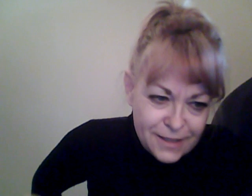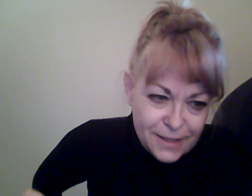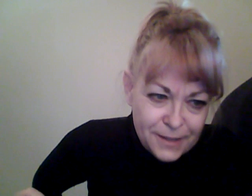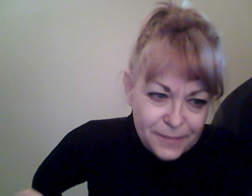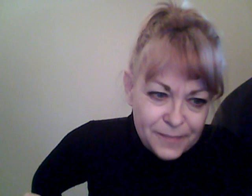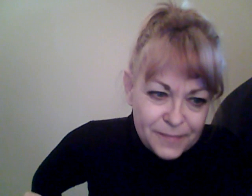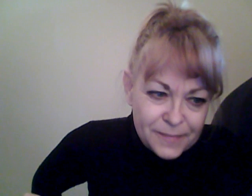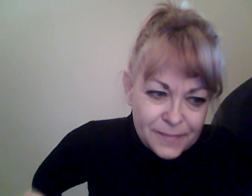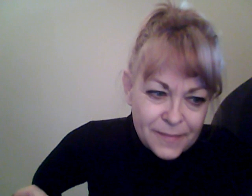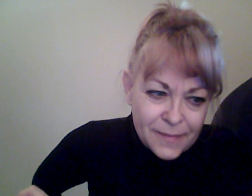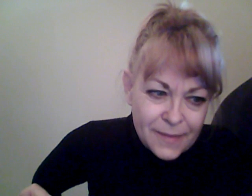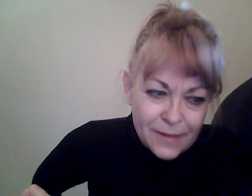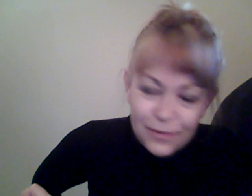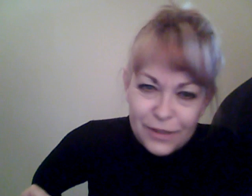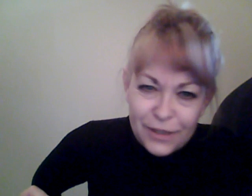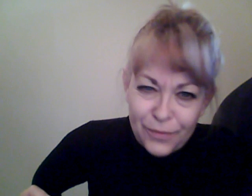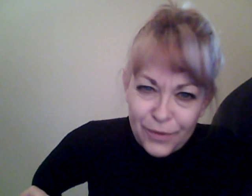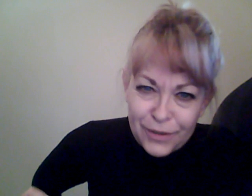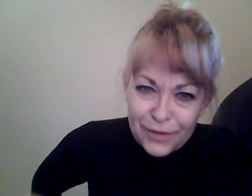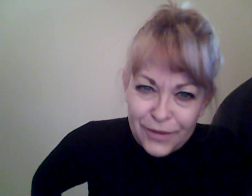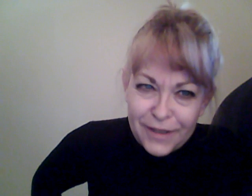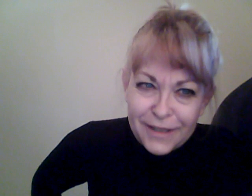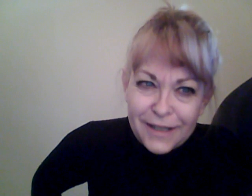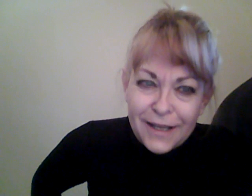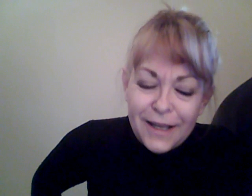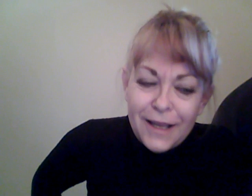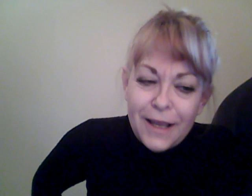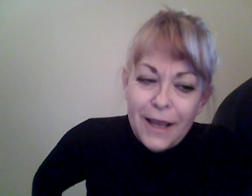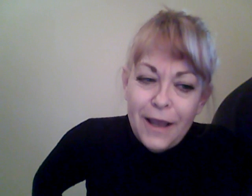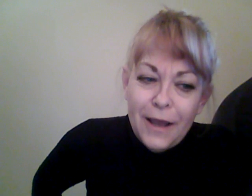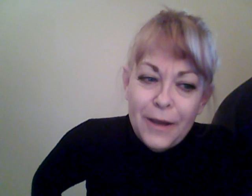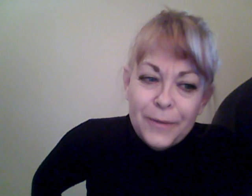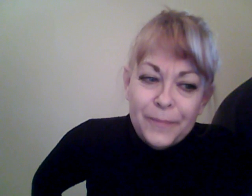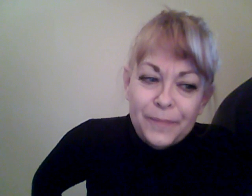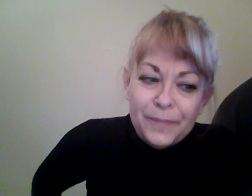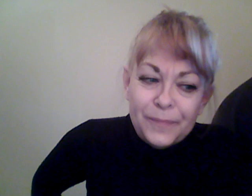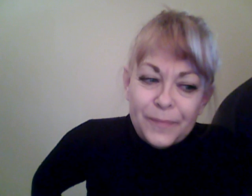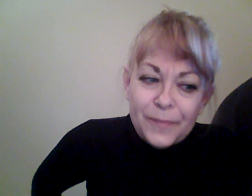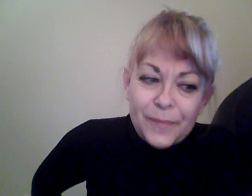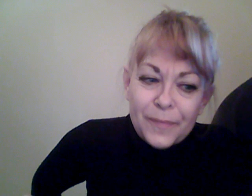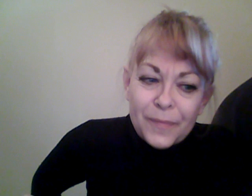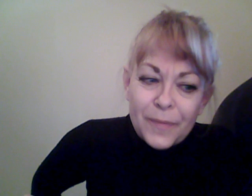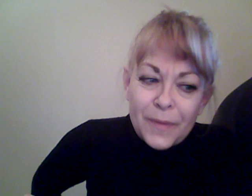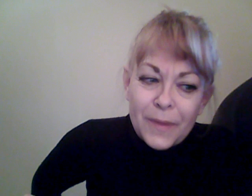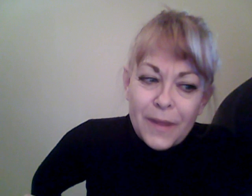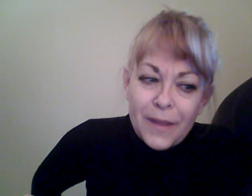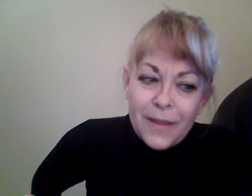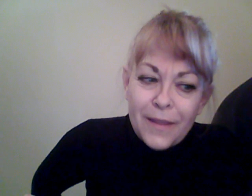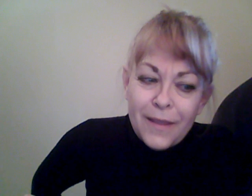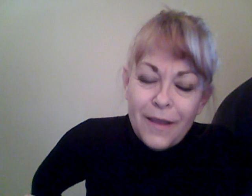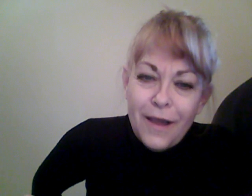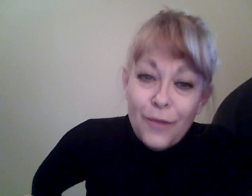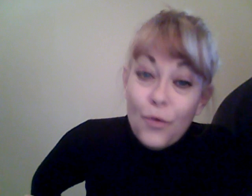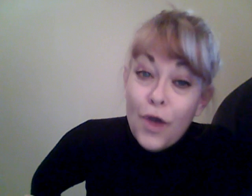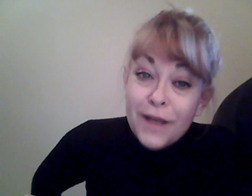which didn't work too good, ironically,